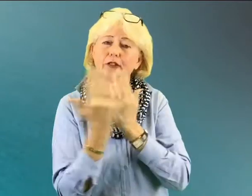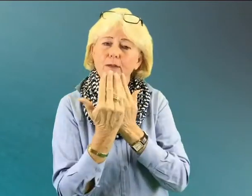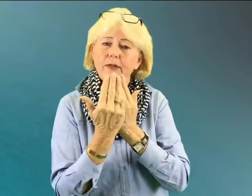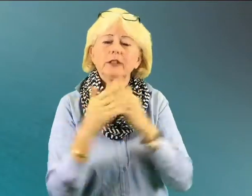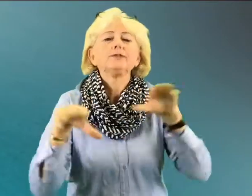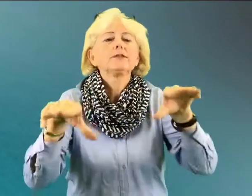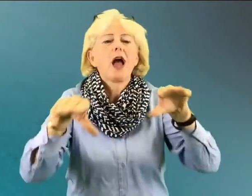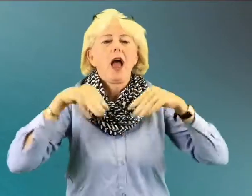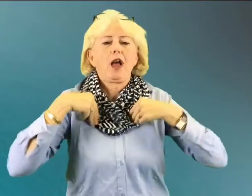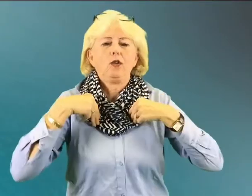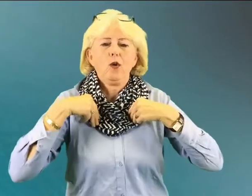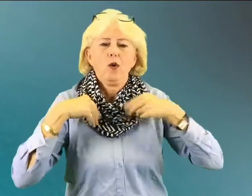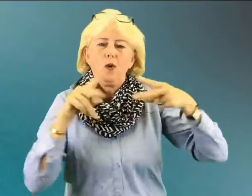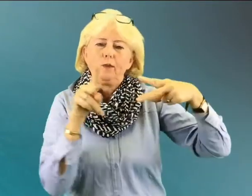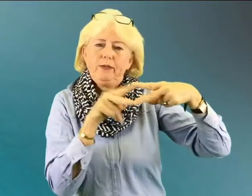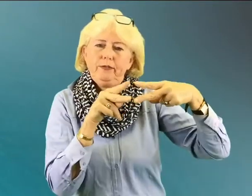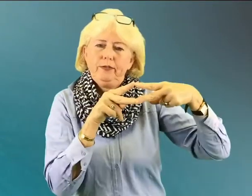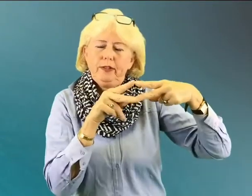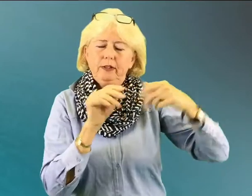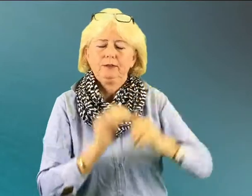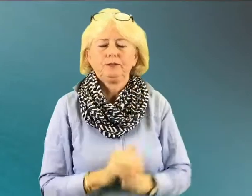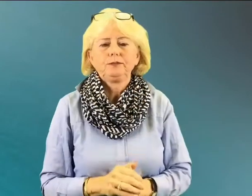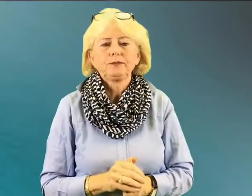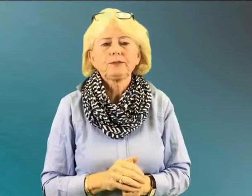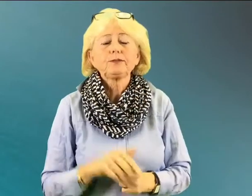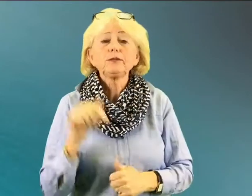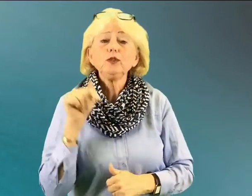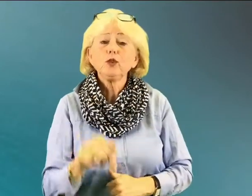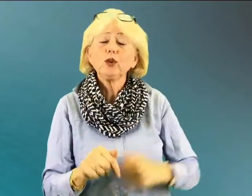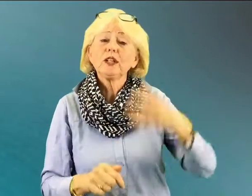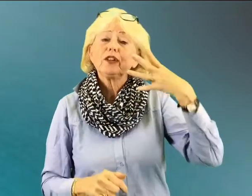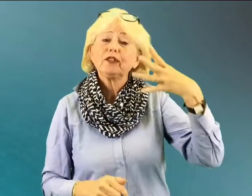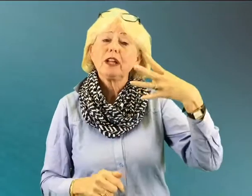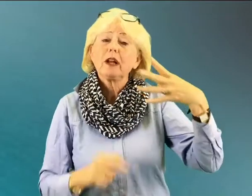I'm going